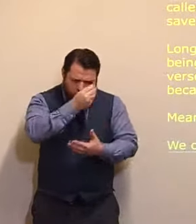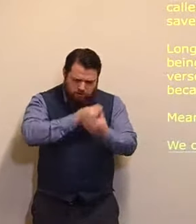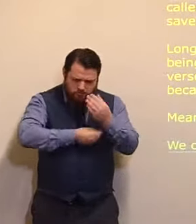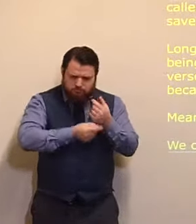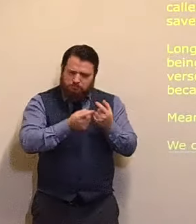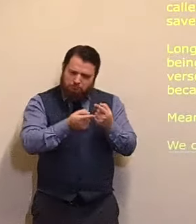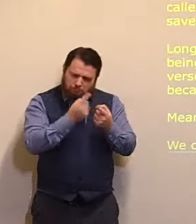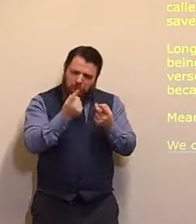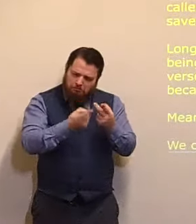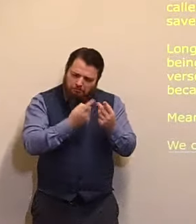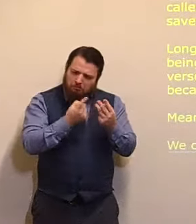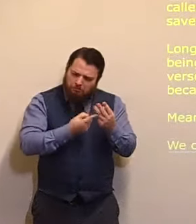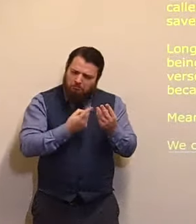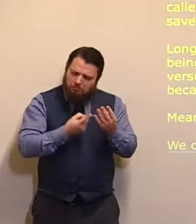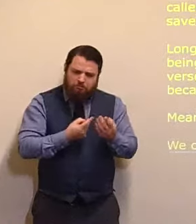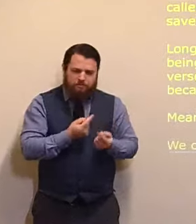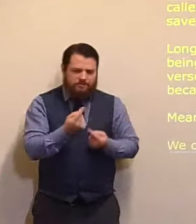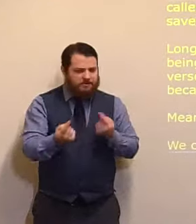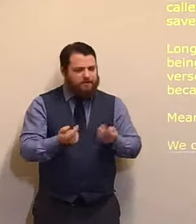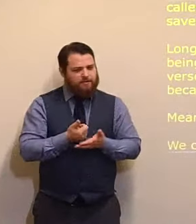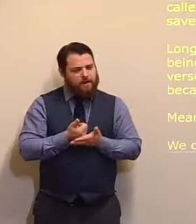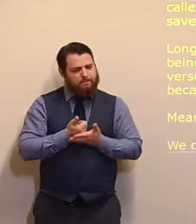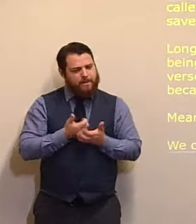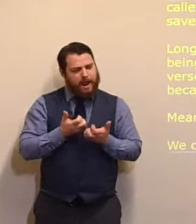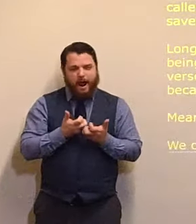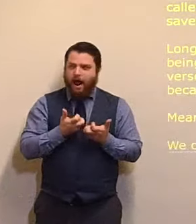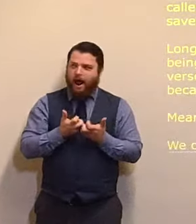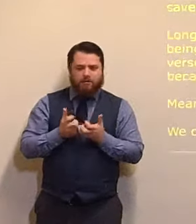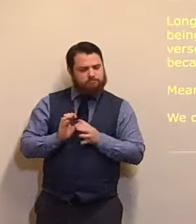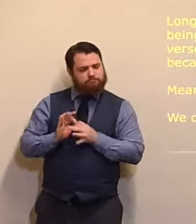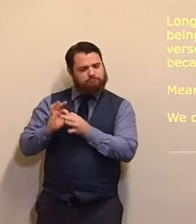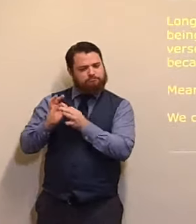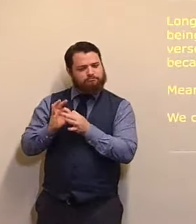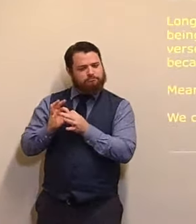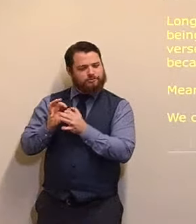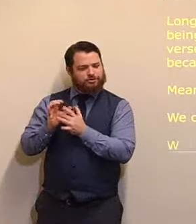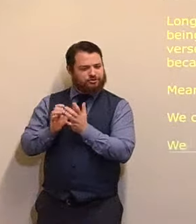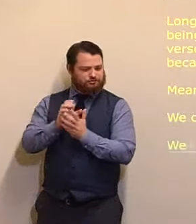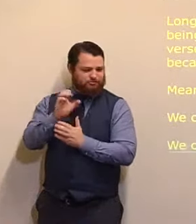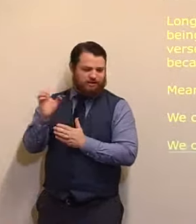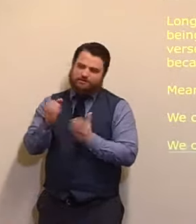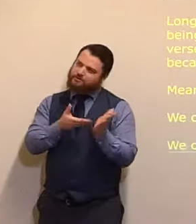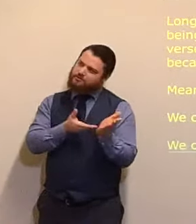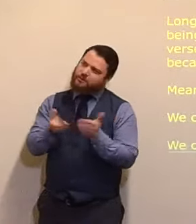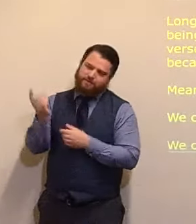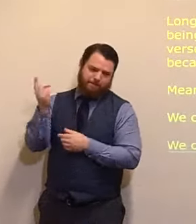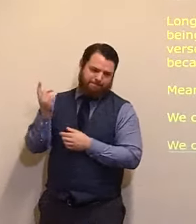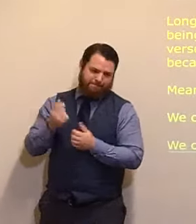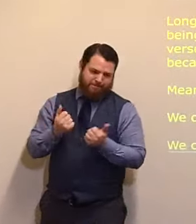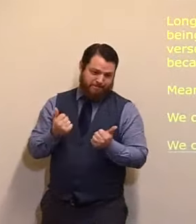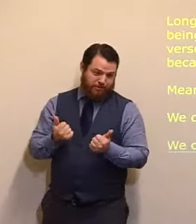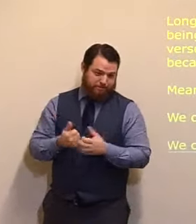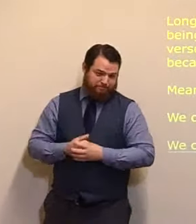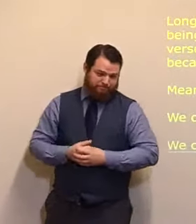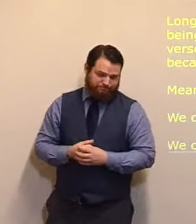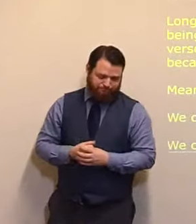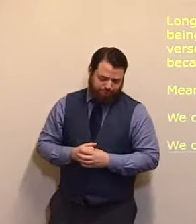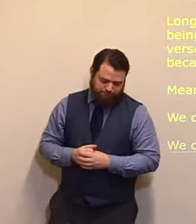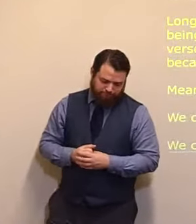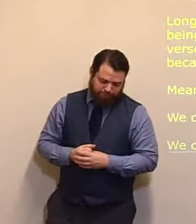us, to know the Lord, to walk with the Lord, to serve the Lord, and to appreciate, what Christ has done for